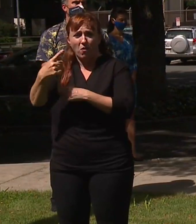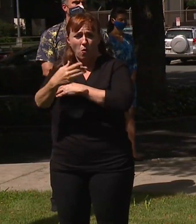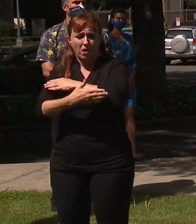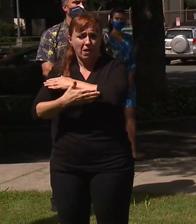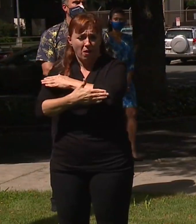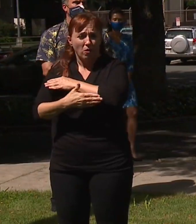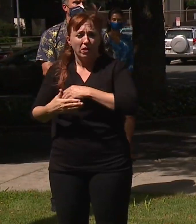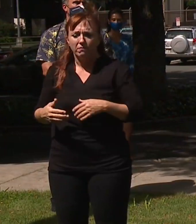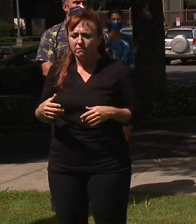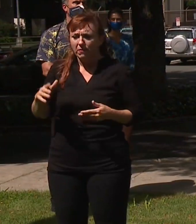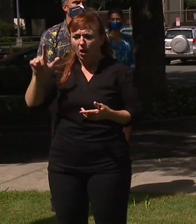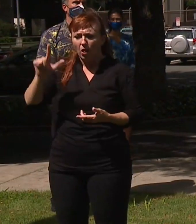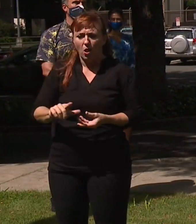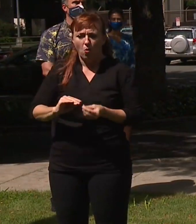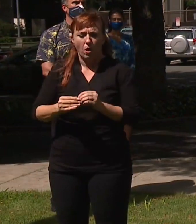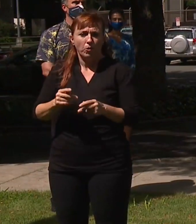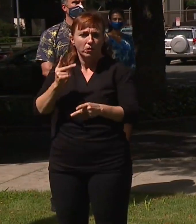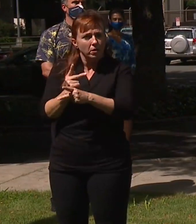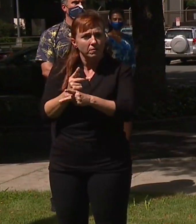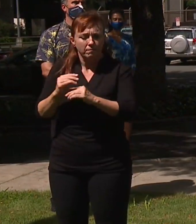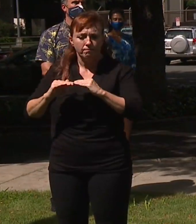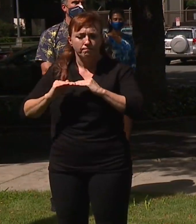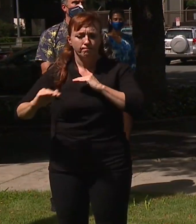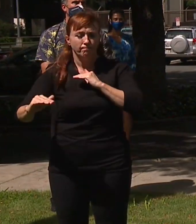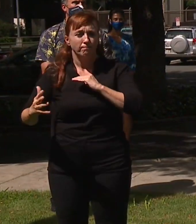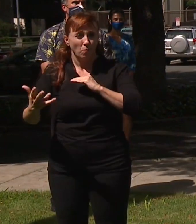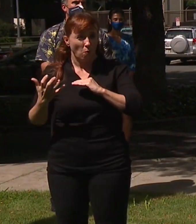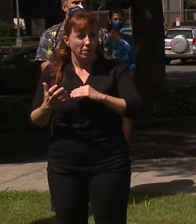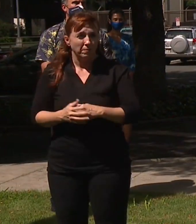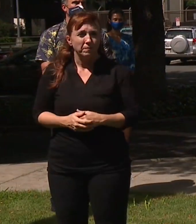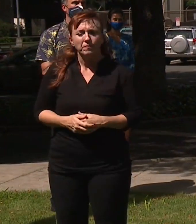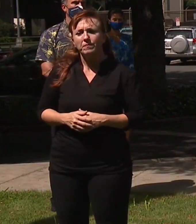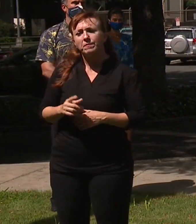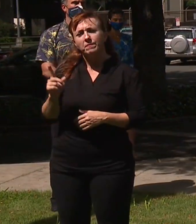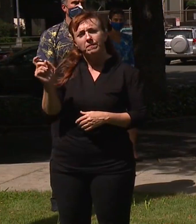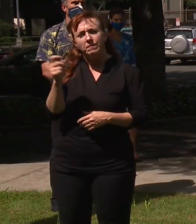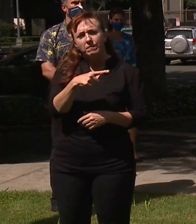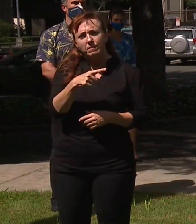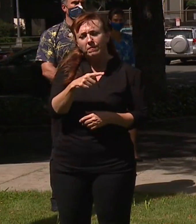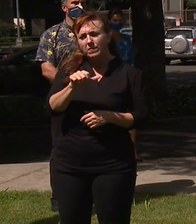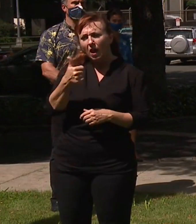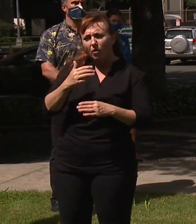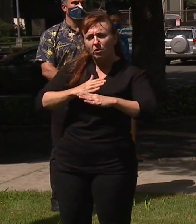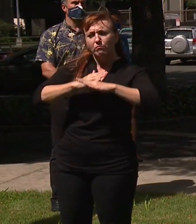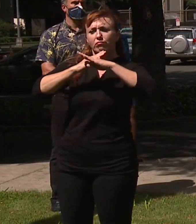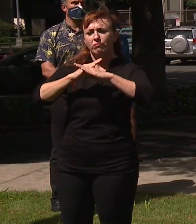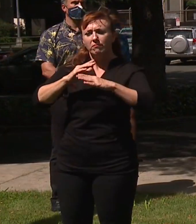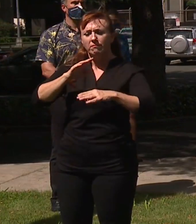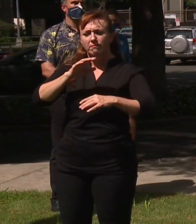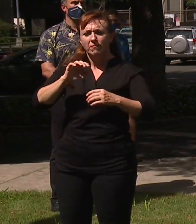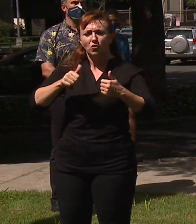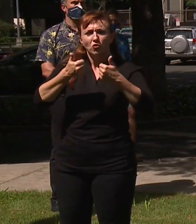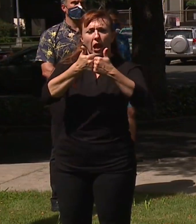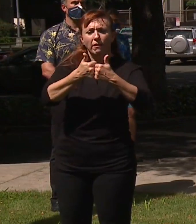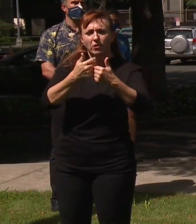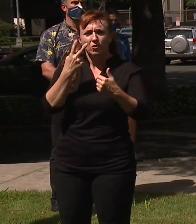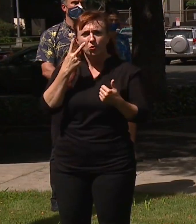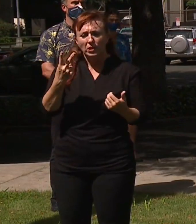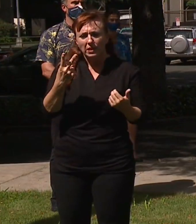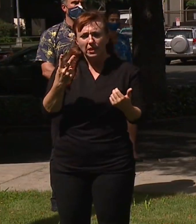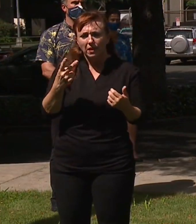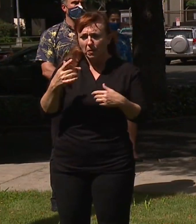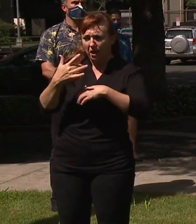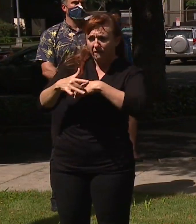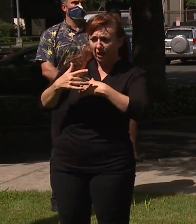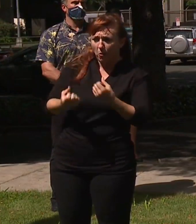very low number of cases and they want to keep it that way. Are there other obstacles to going to two tests that you see besides just availability of